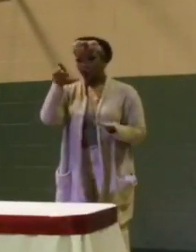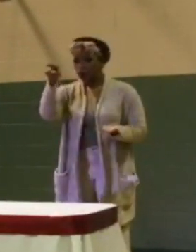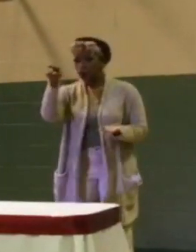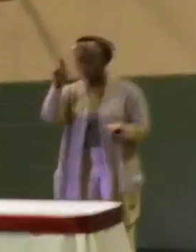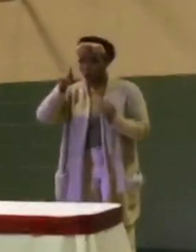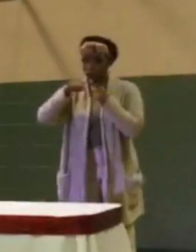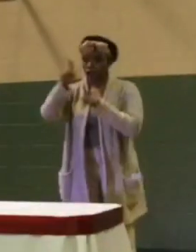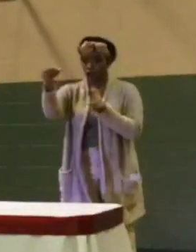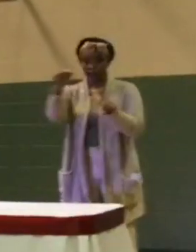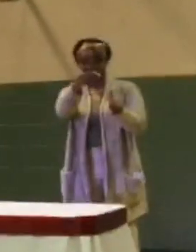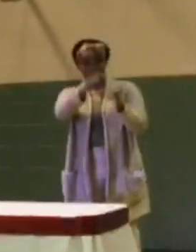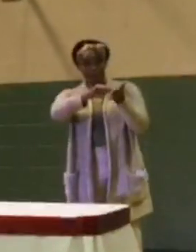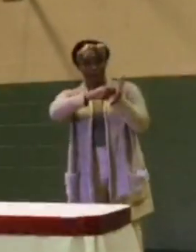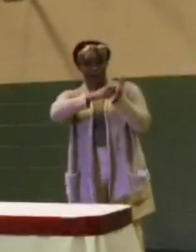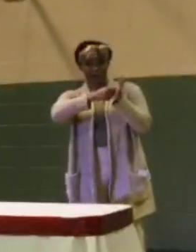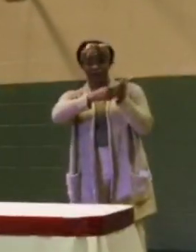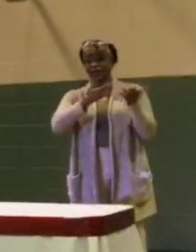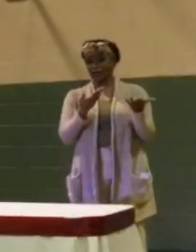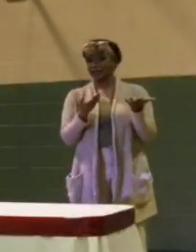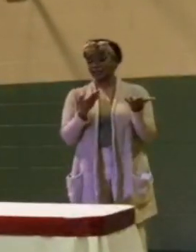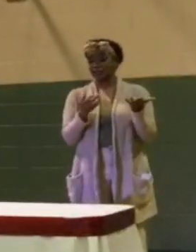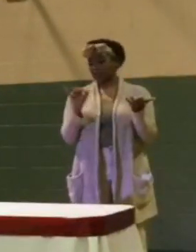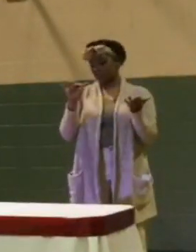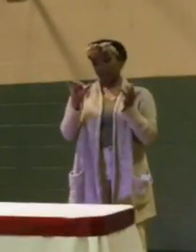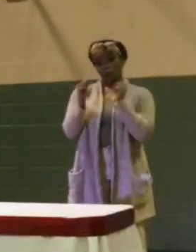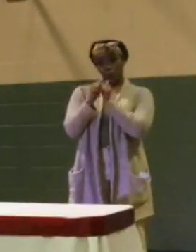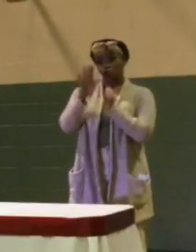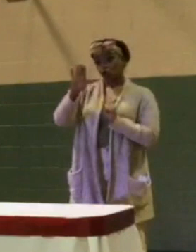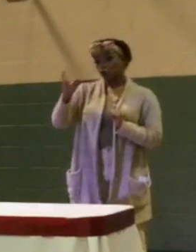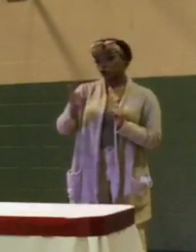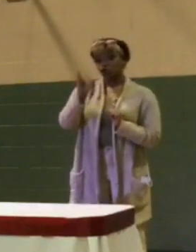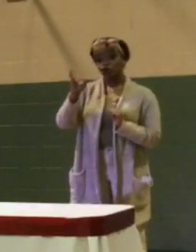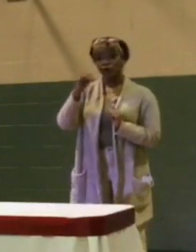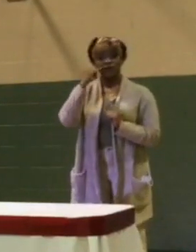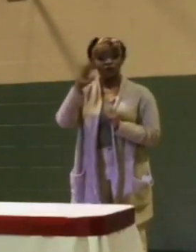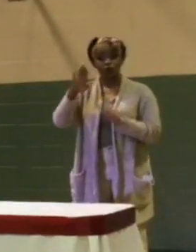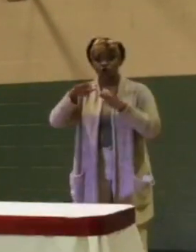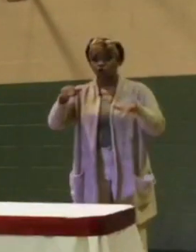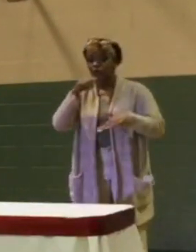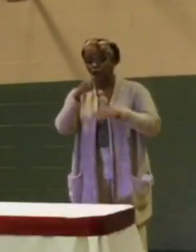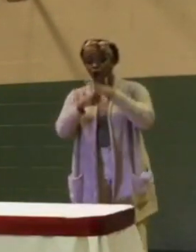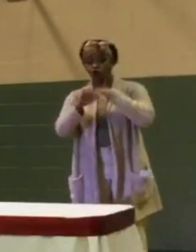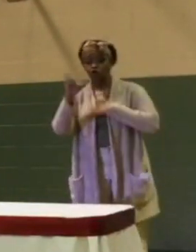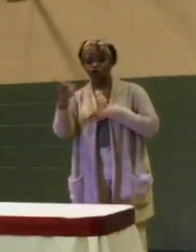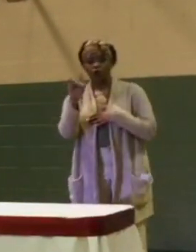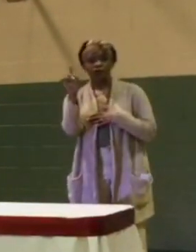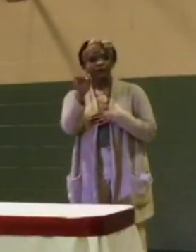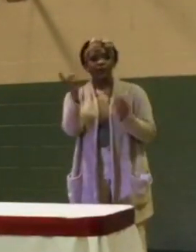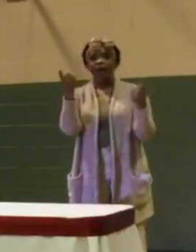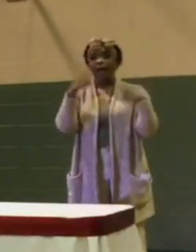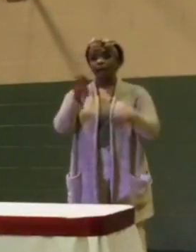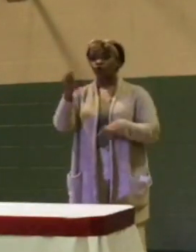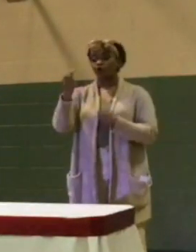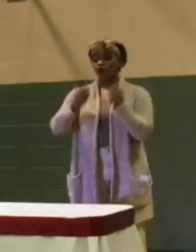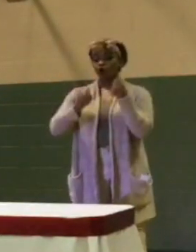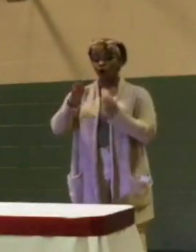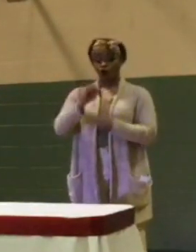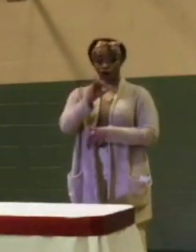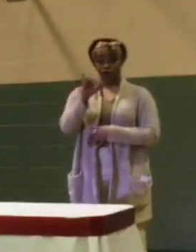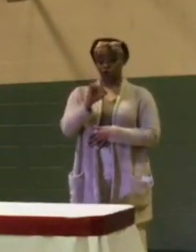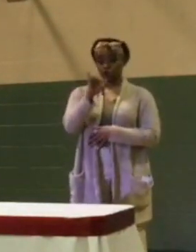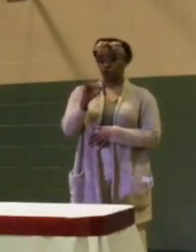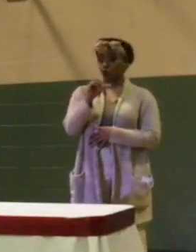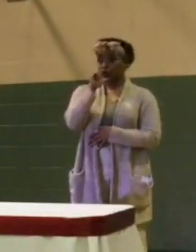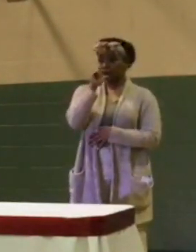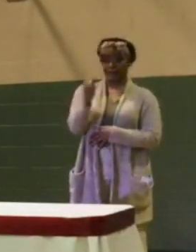key, the insurance company too. Nowadays with your insurance, if your kids are not on your insurance and something happens to your car, the insurance company is not